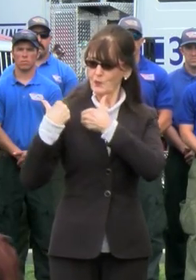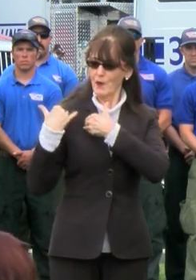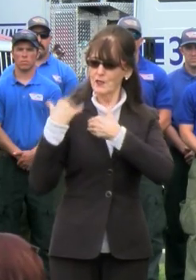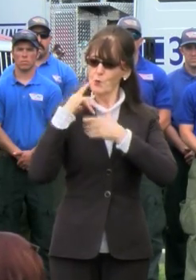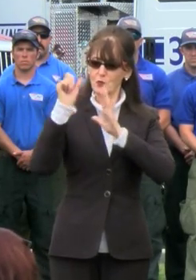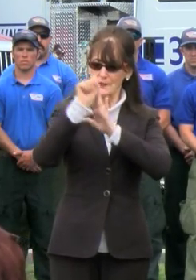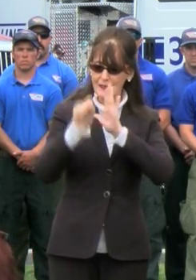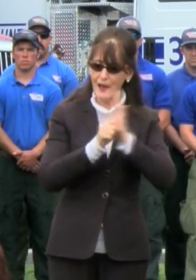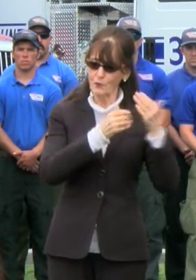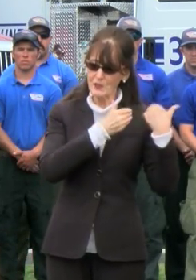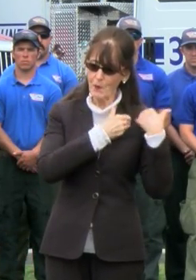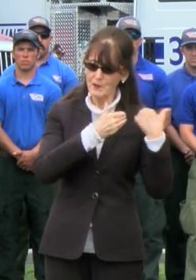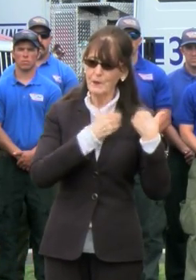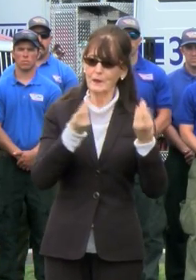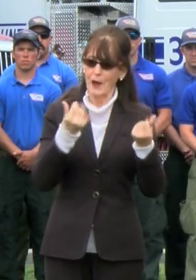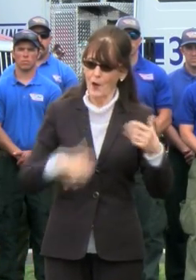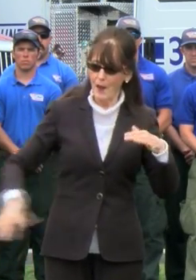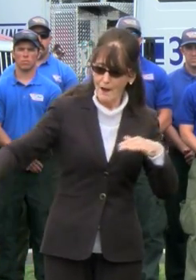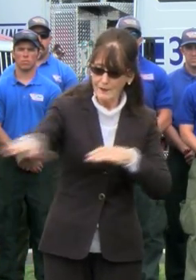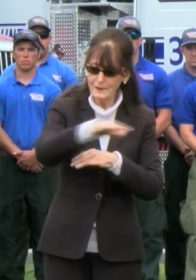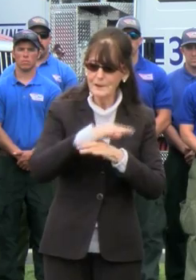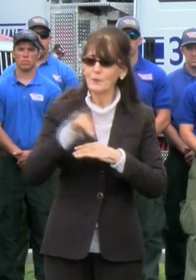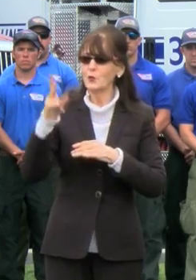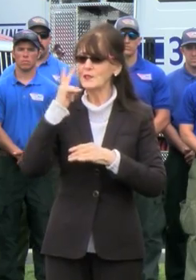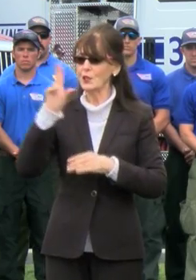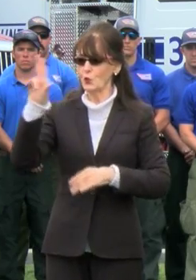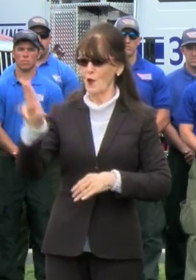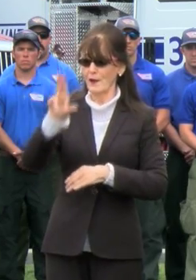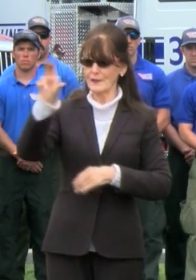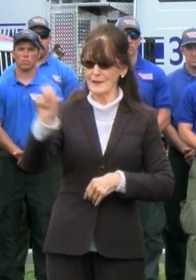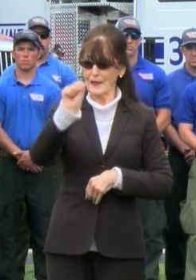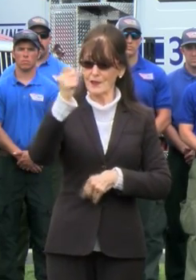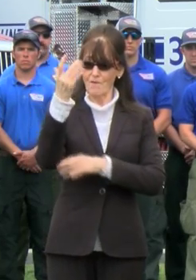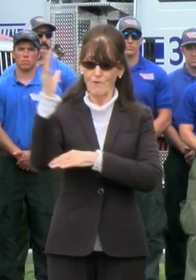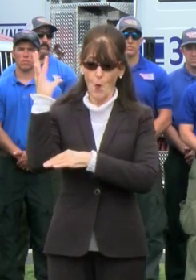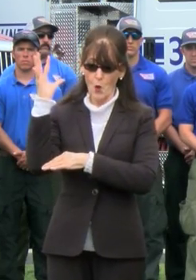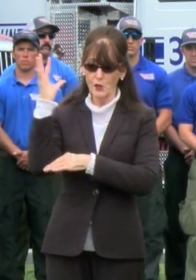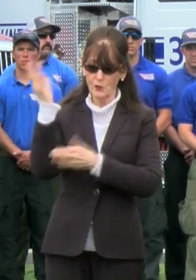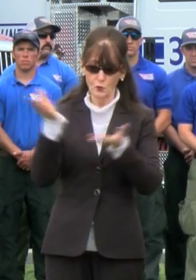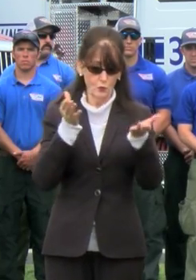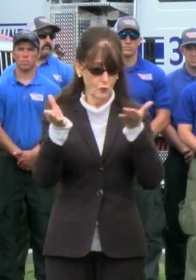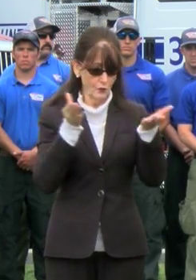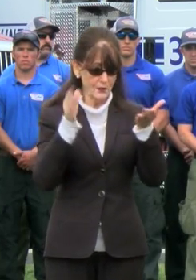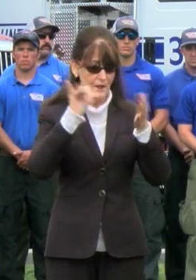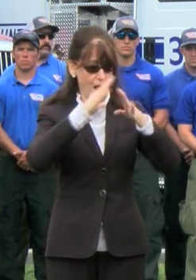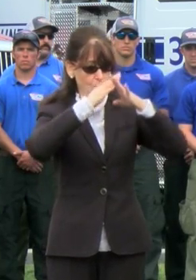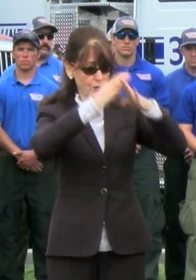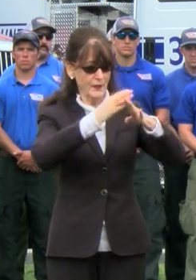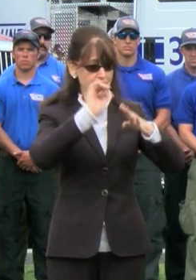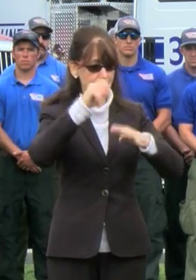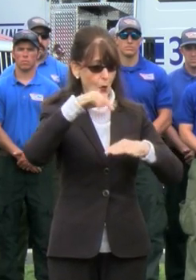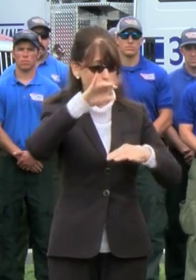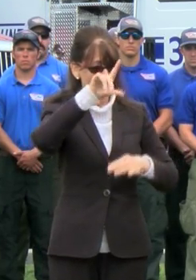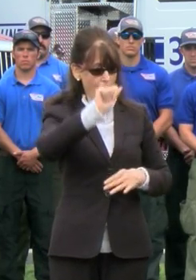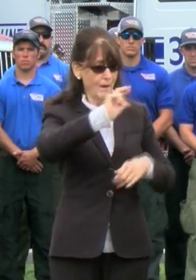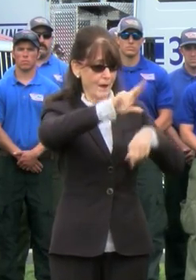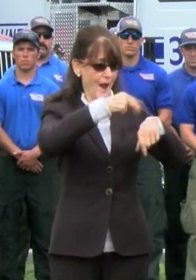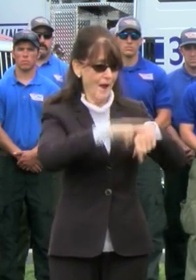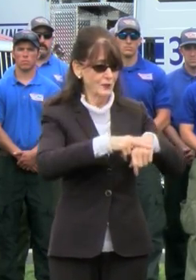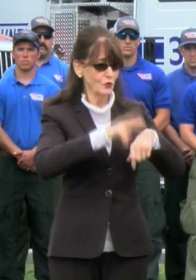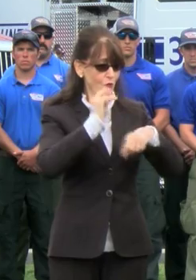responsibility area lands. You see the United States Forest Service that protects Sequoia National Forest.